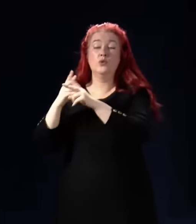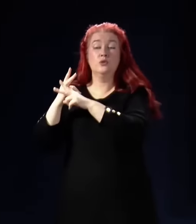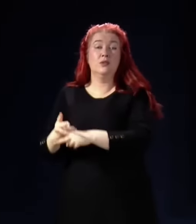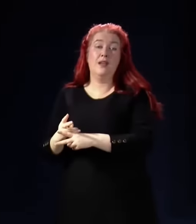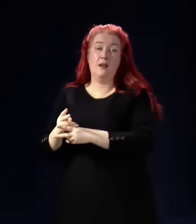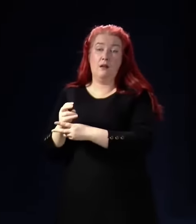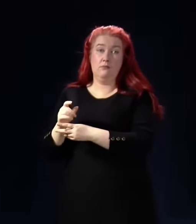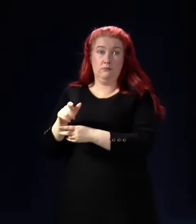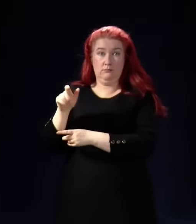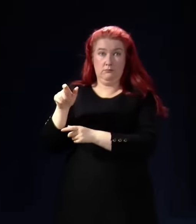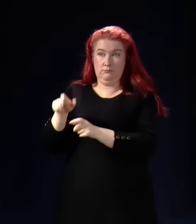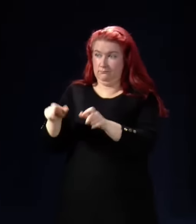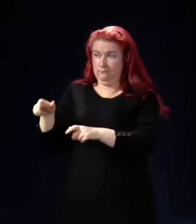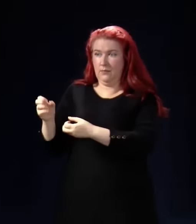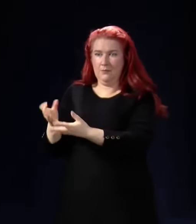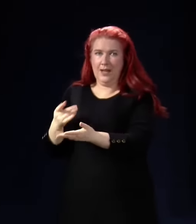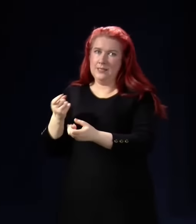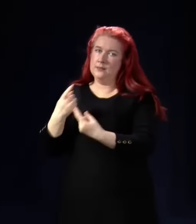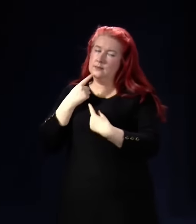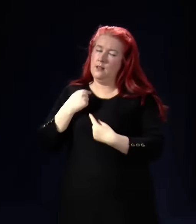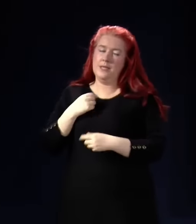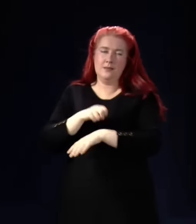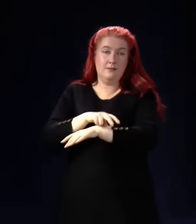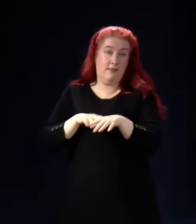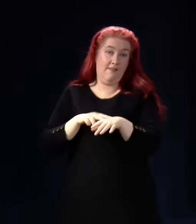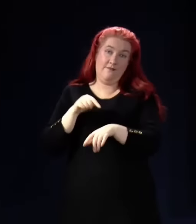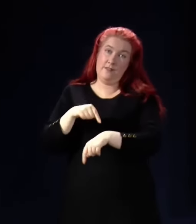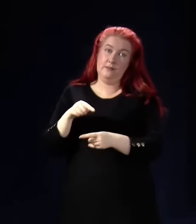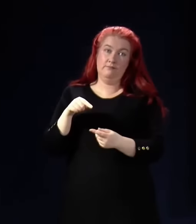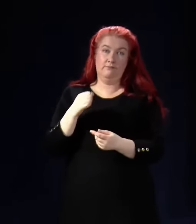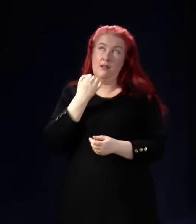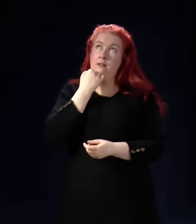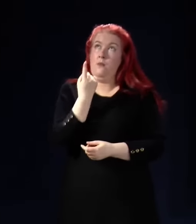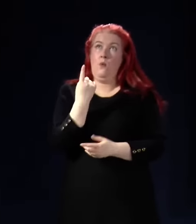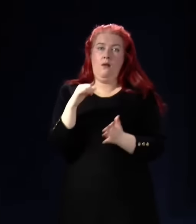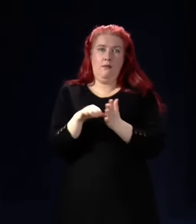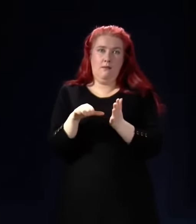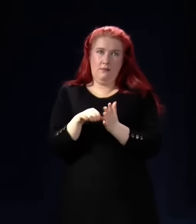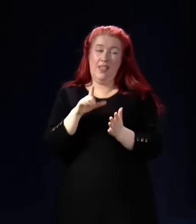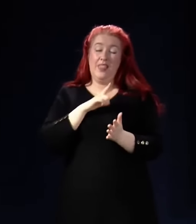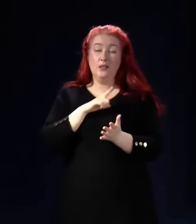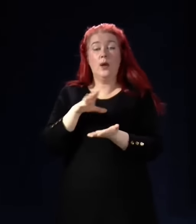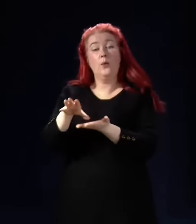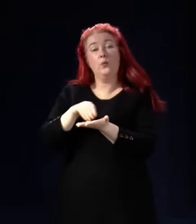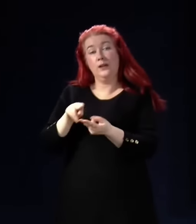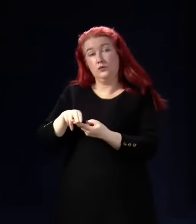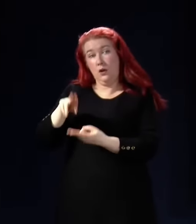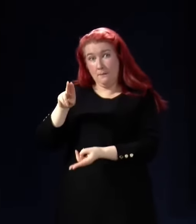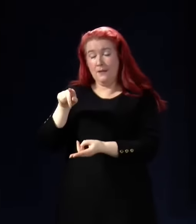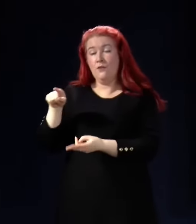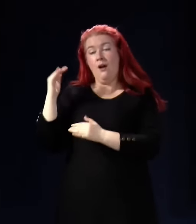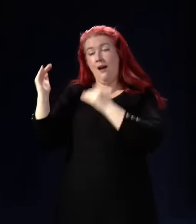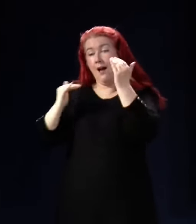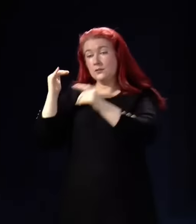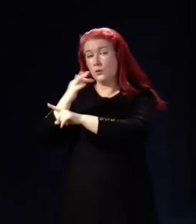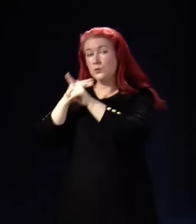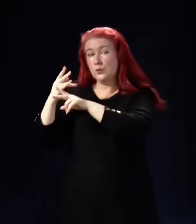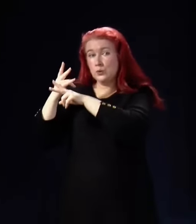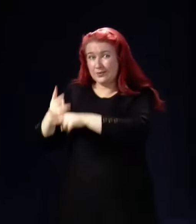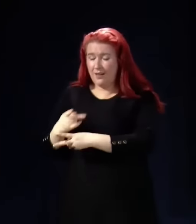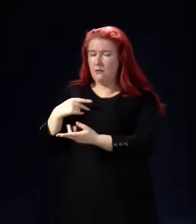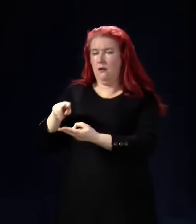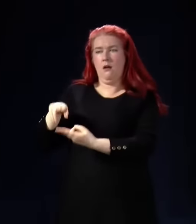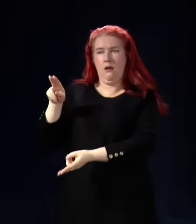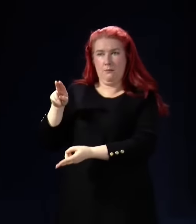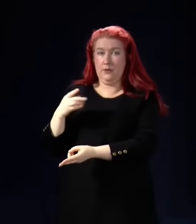up and down the country, workforce, workforce, workforce. And it's why we've increased the wage uplift for adult social care workers. And in the most